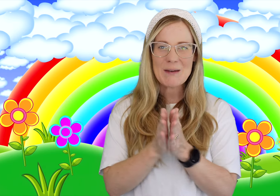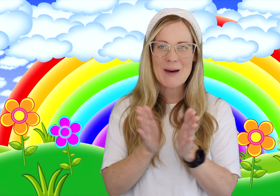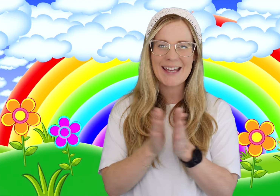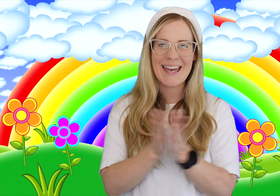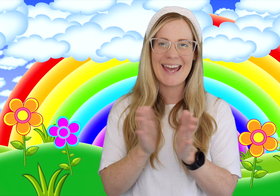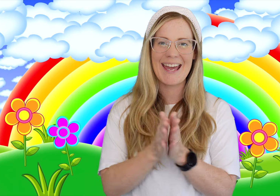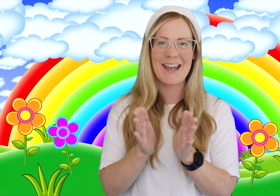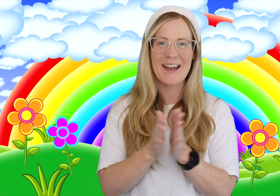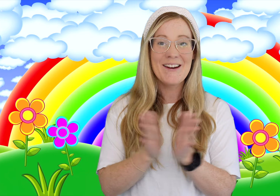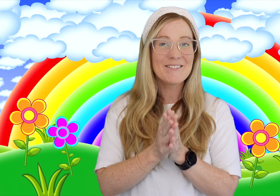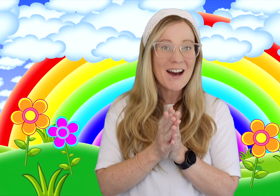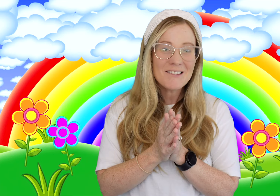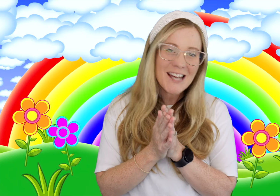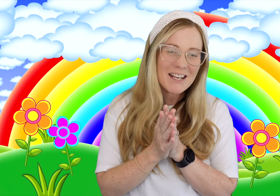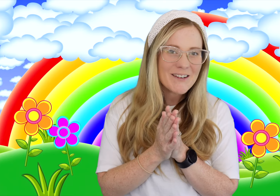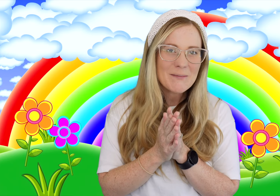pake. Well done everybody!